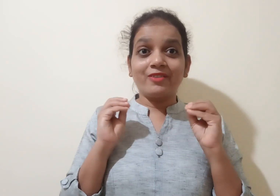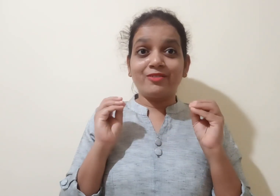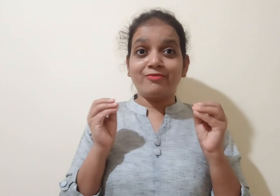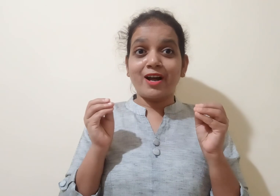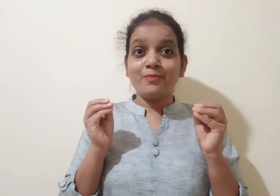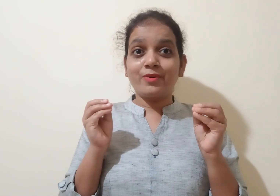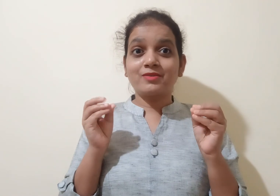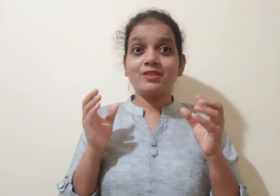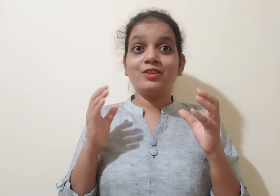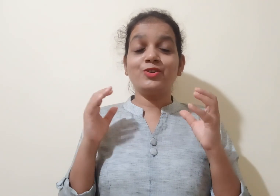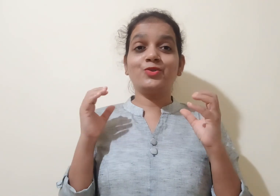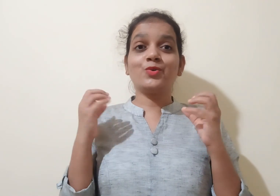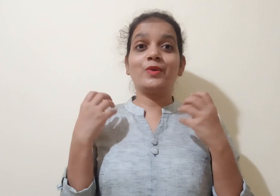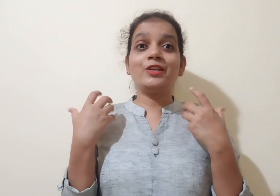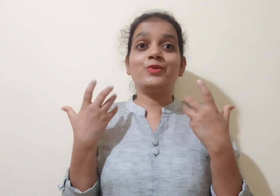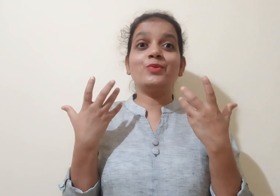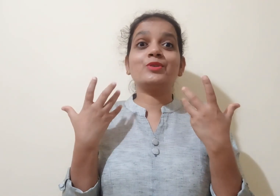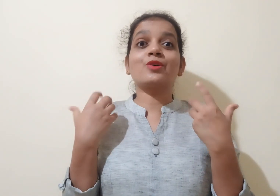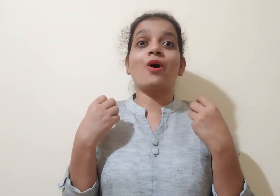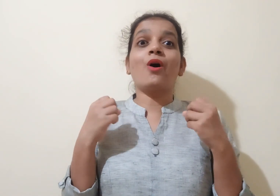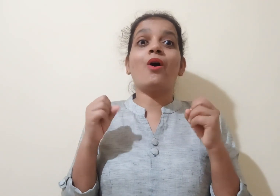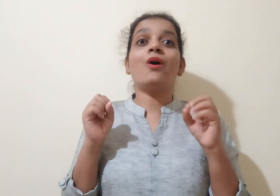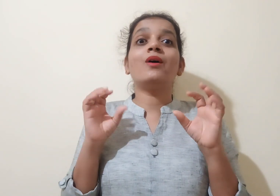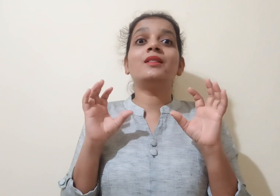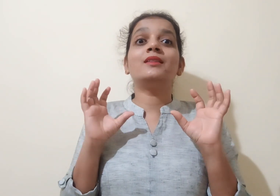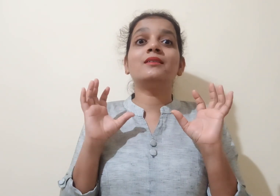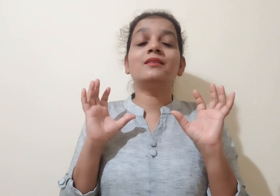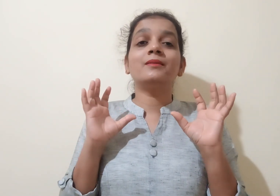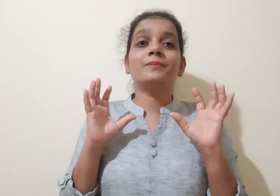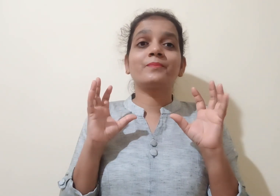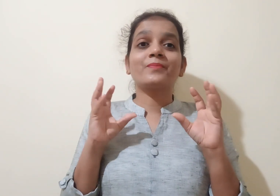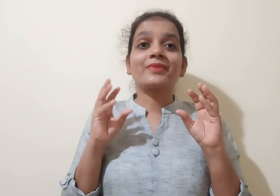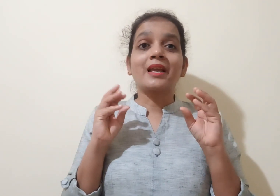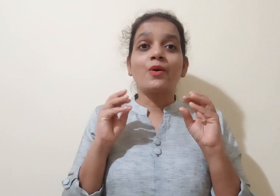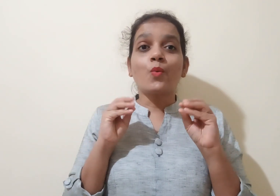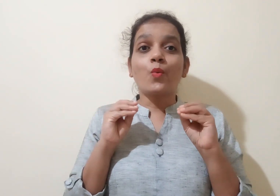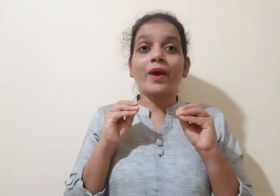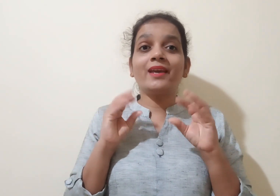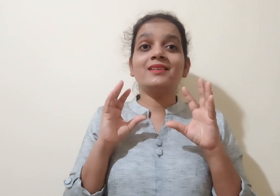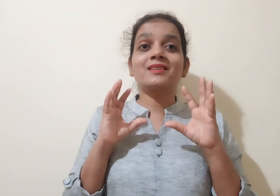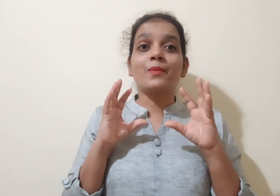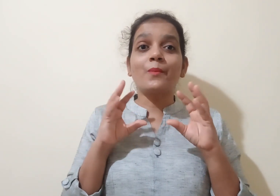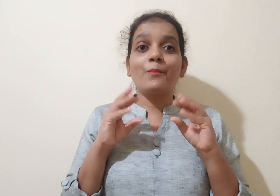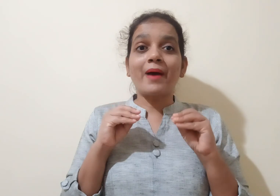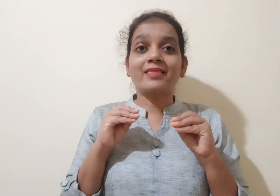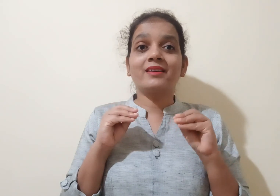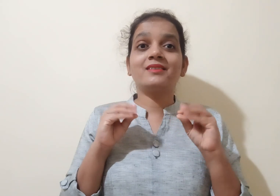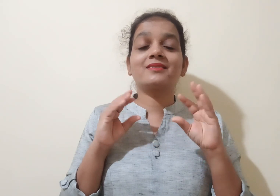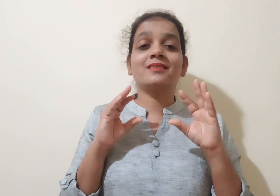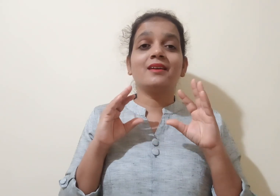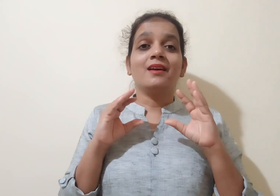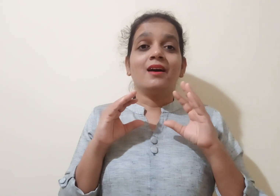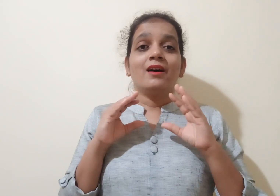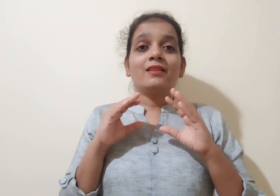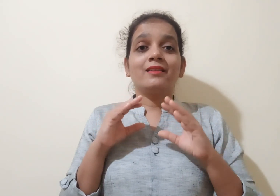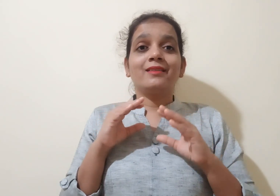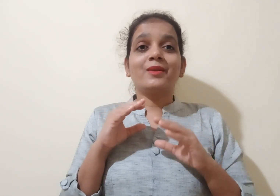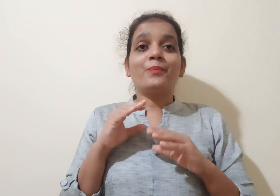with one person, you will use all the ways, methods, the